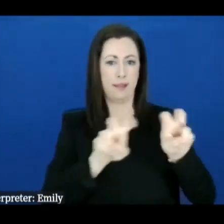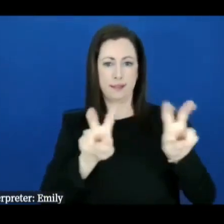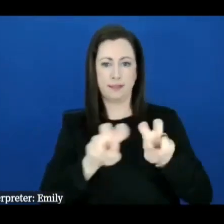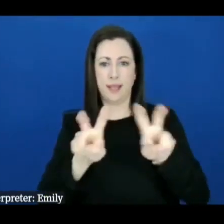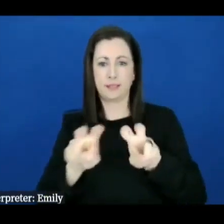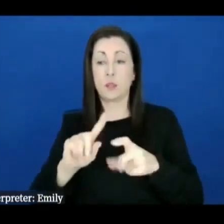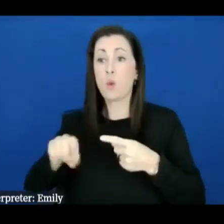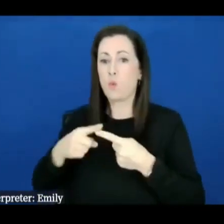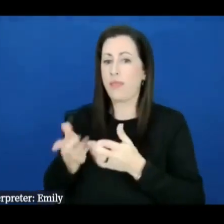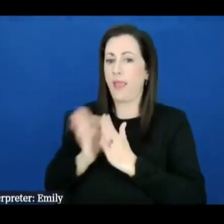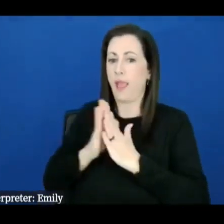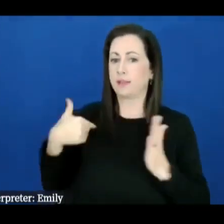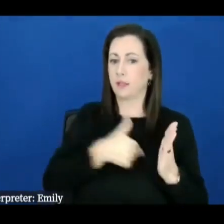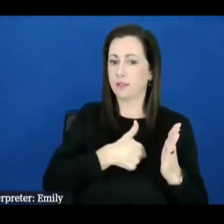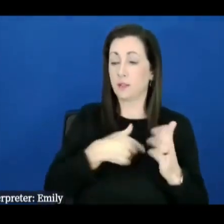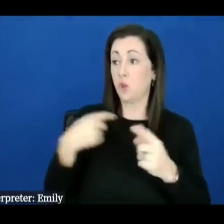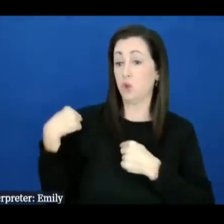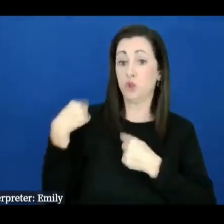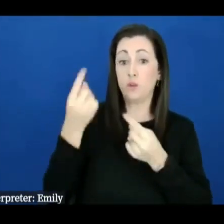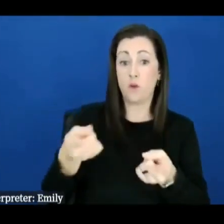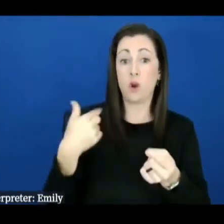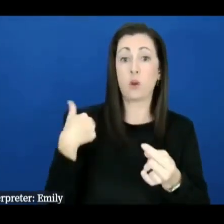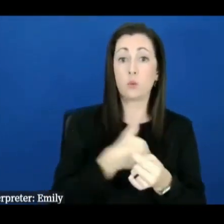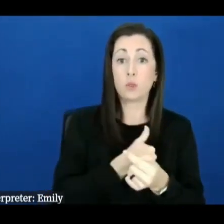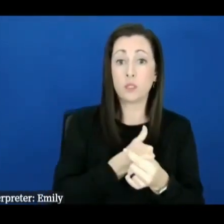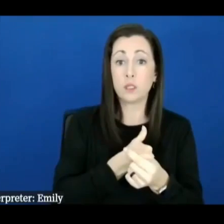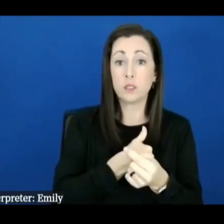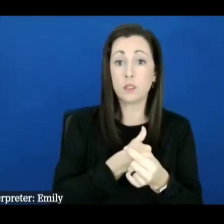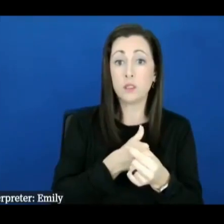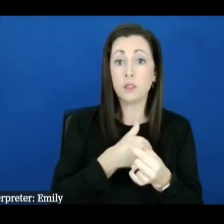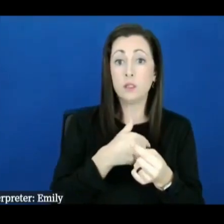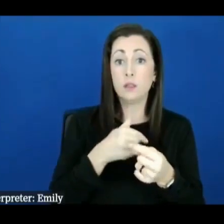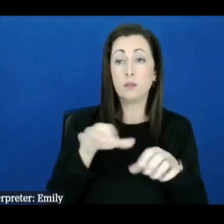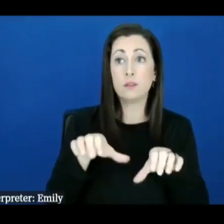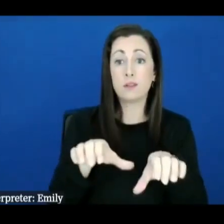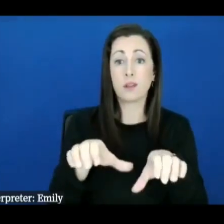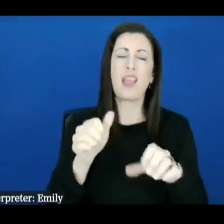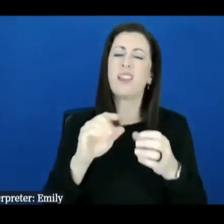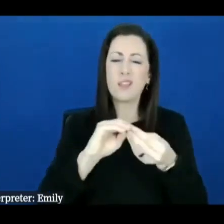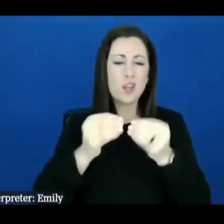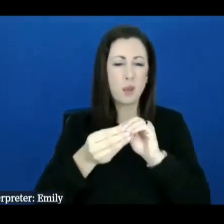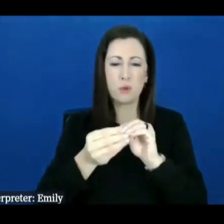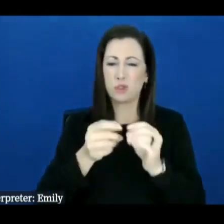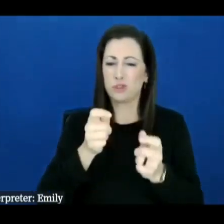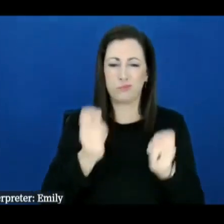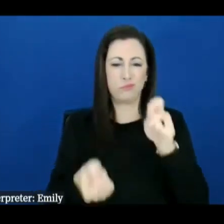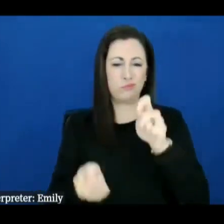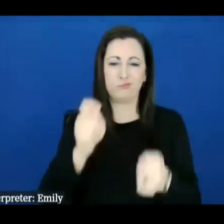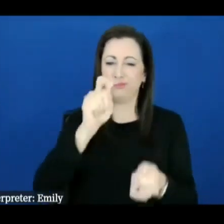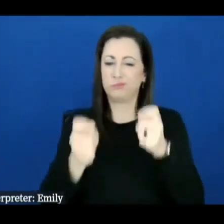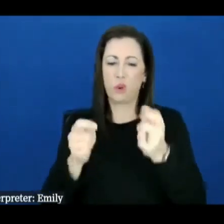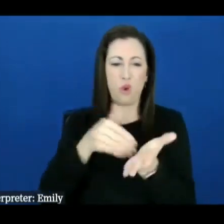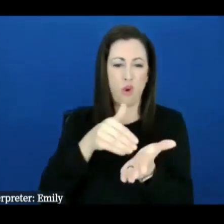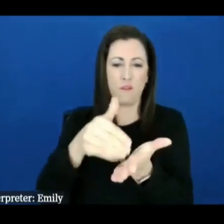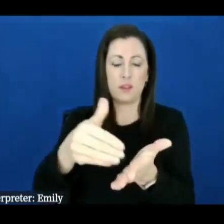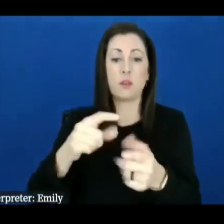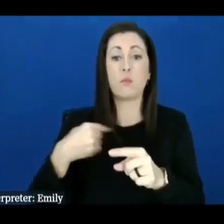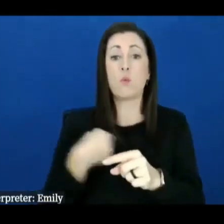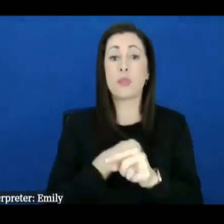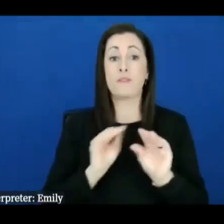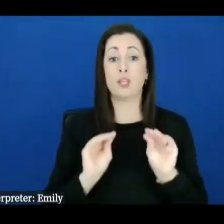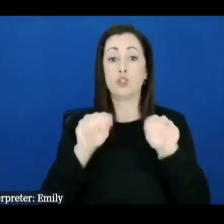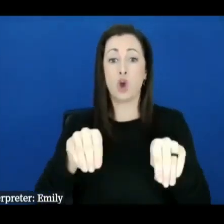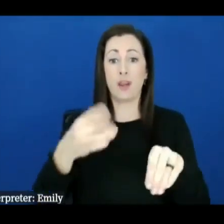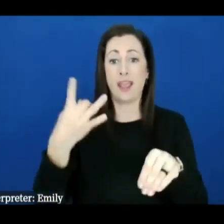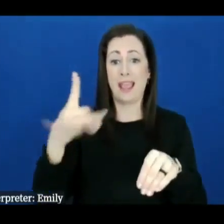assessments and so far to date we've installed uh and again these numbers change uh pretty fluidly but we've installed 18 generators